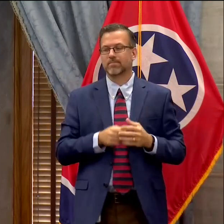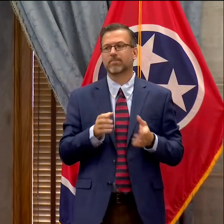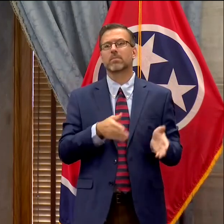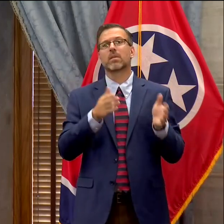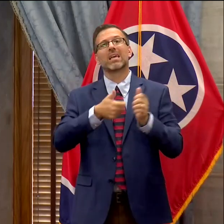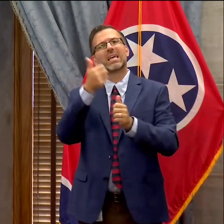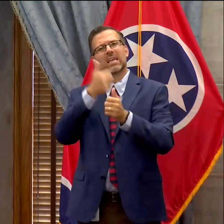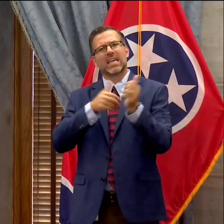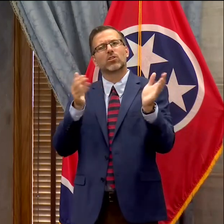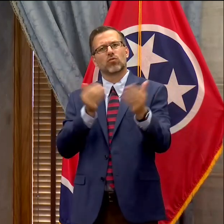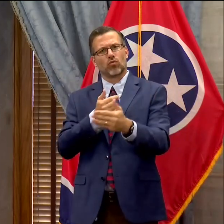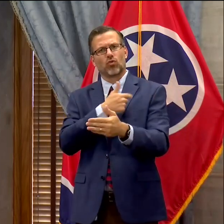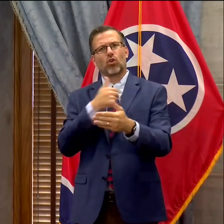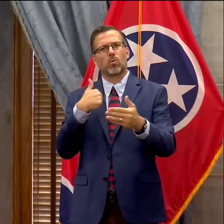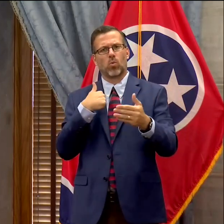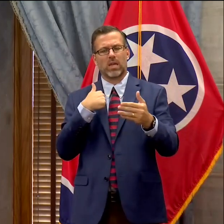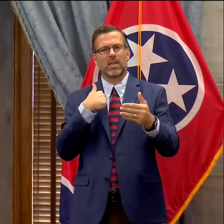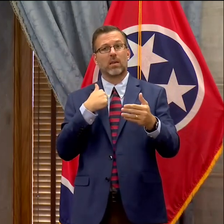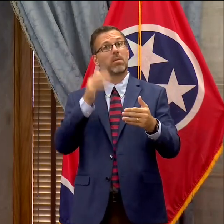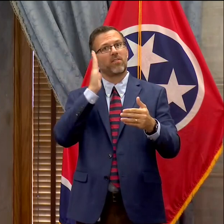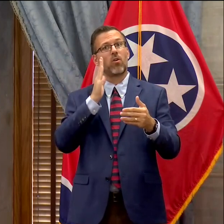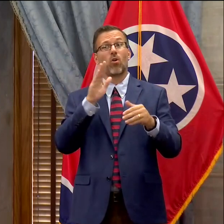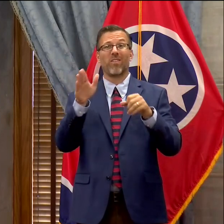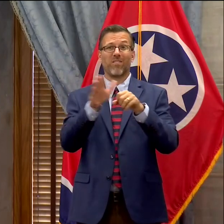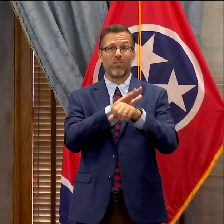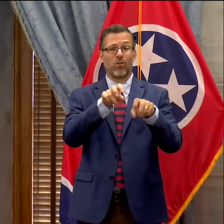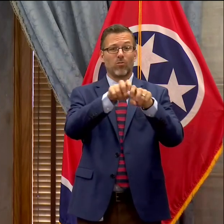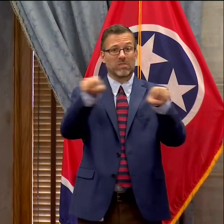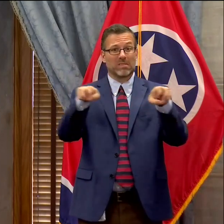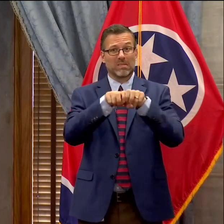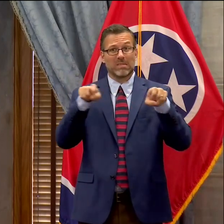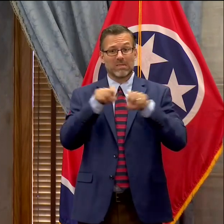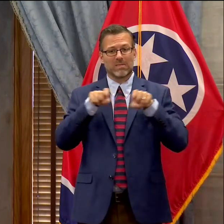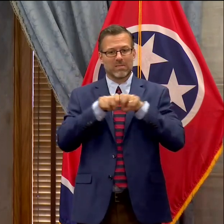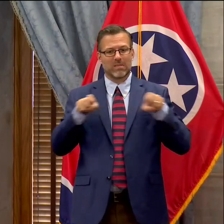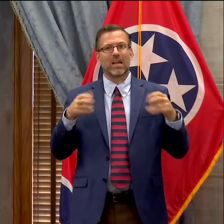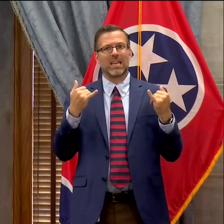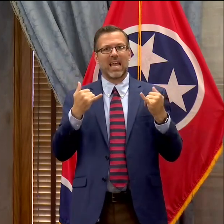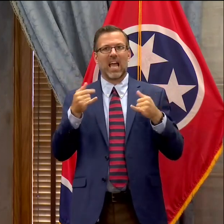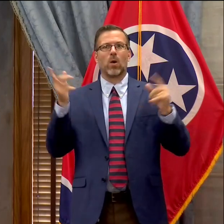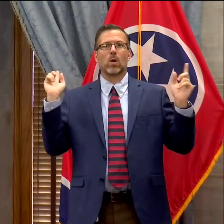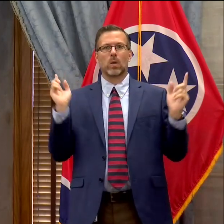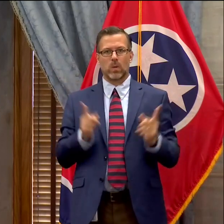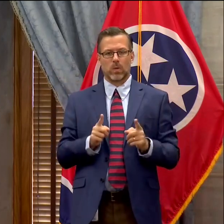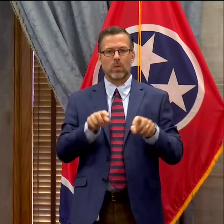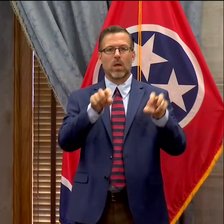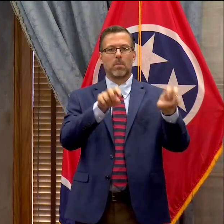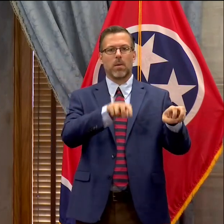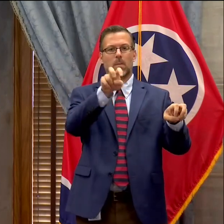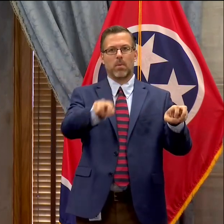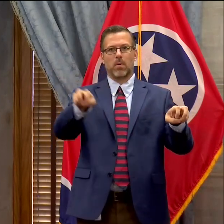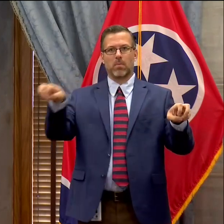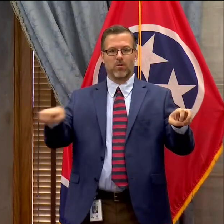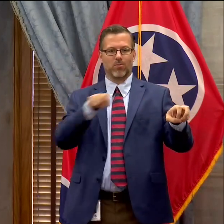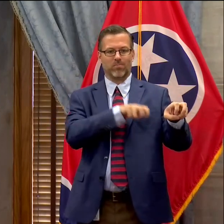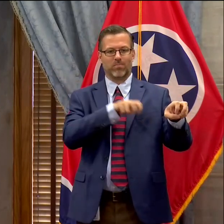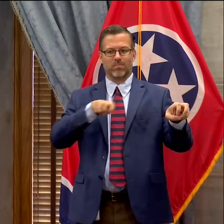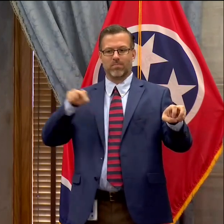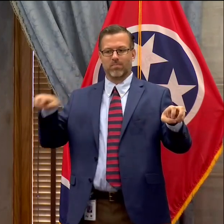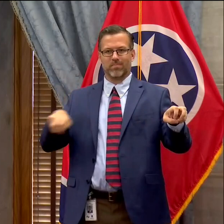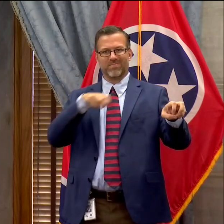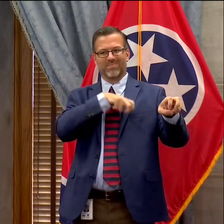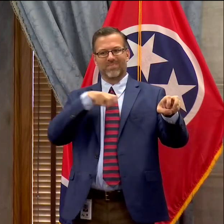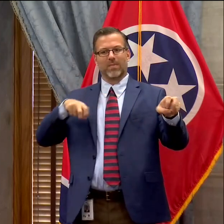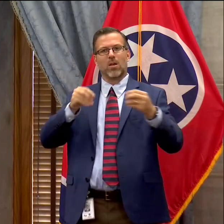social distancing. Each classroom, lab, auditorium, high-density spaces, and public areas, such as the library,